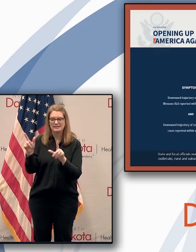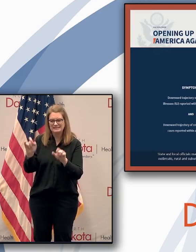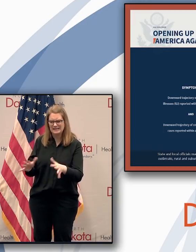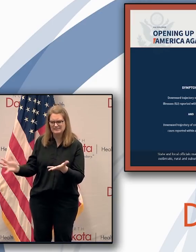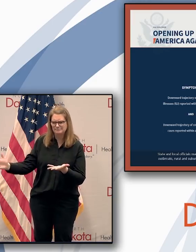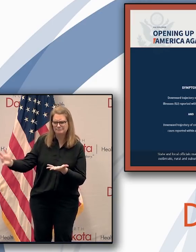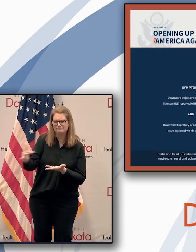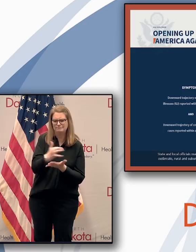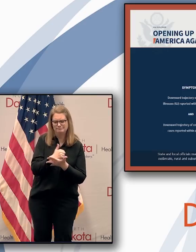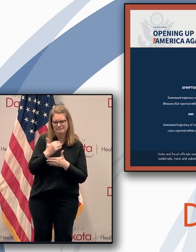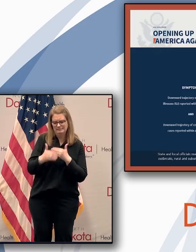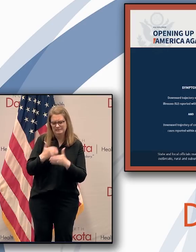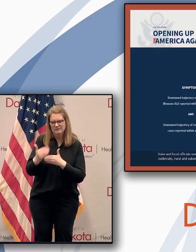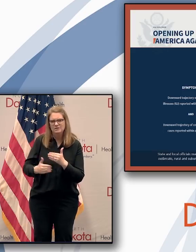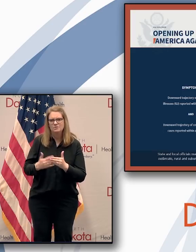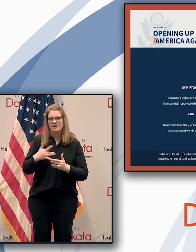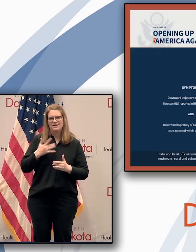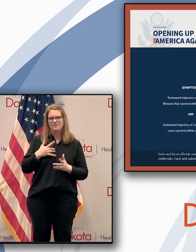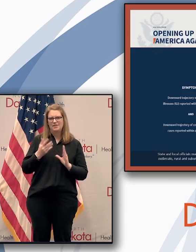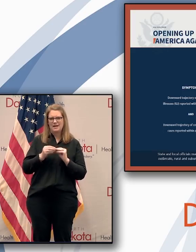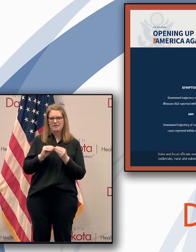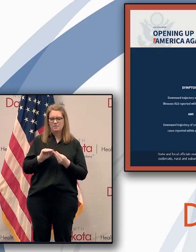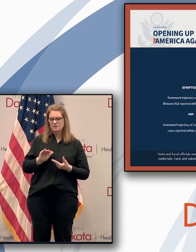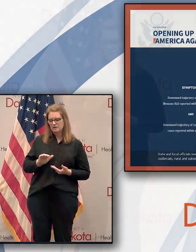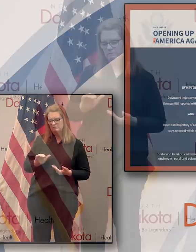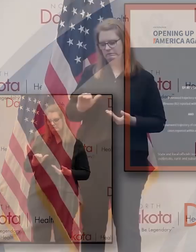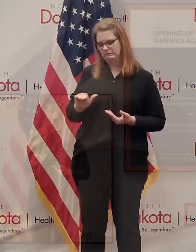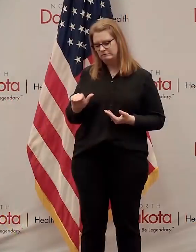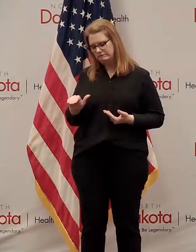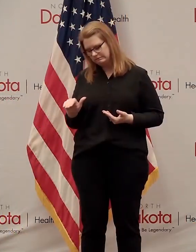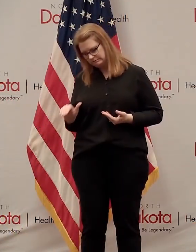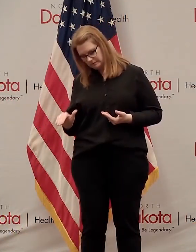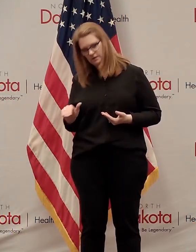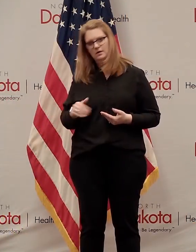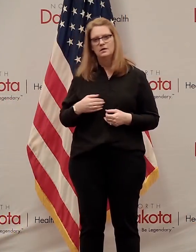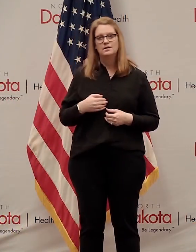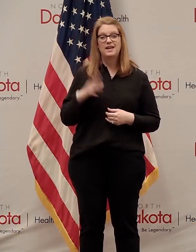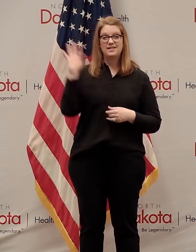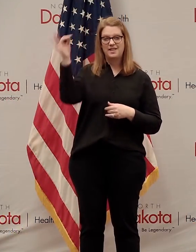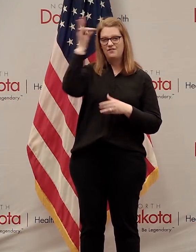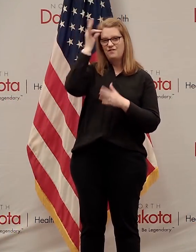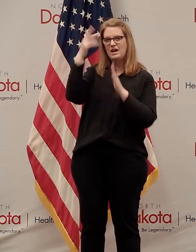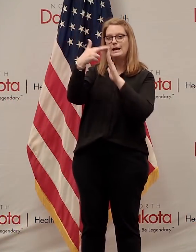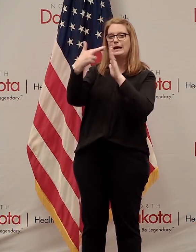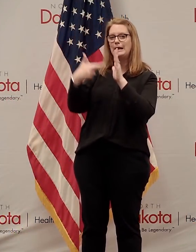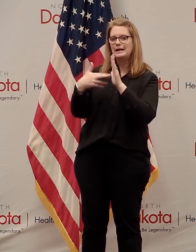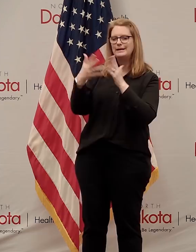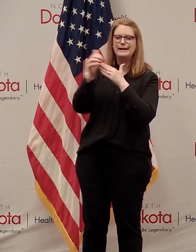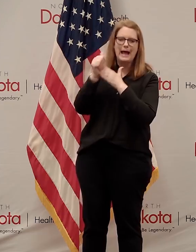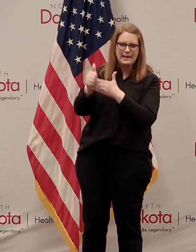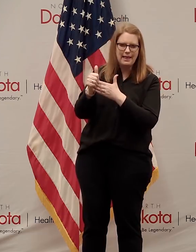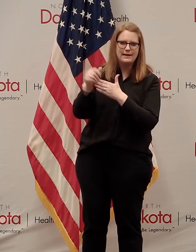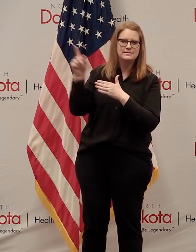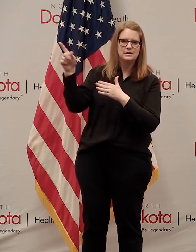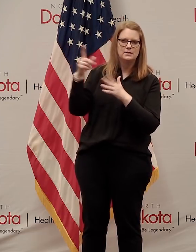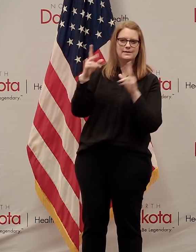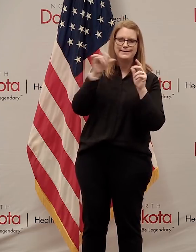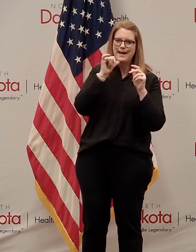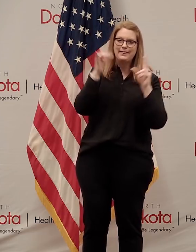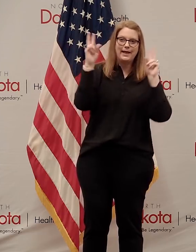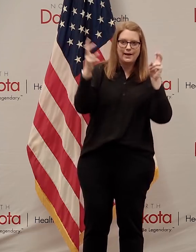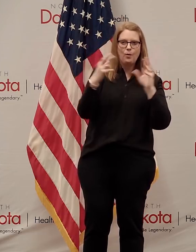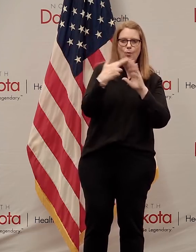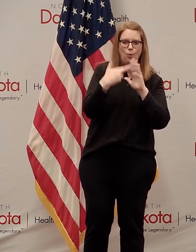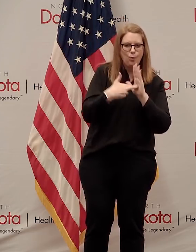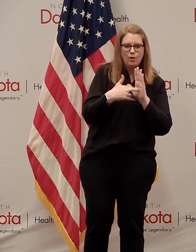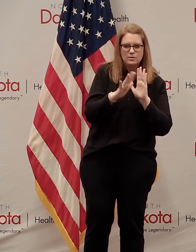number hold its way down. But again, the guidelines that came from the Fed are guidelines. They're not rules per se. Each